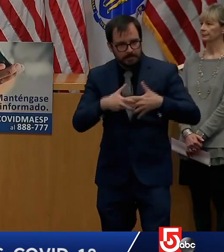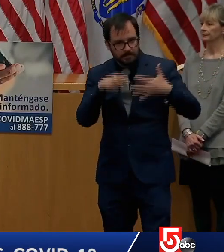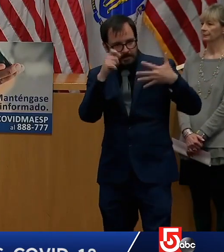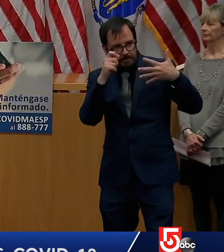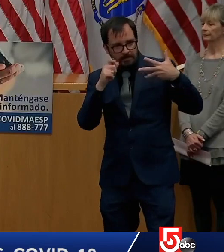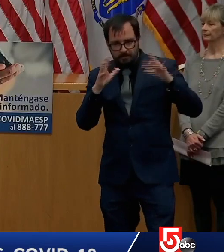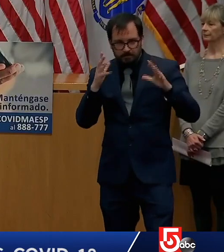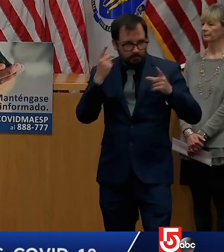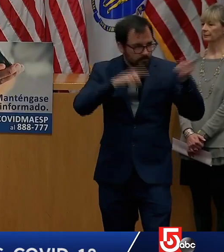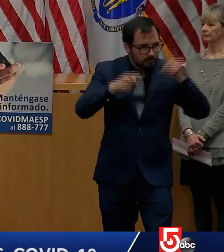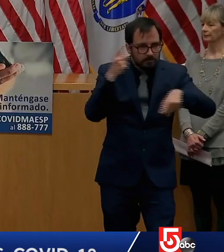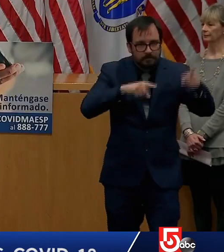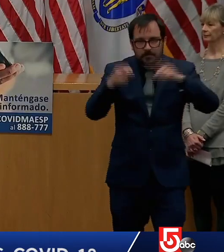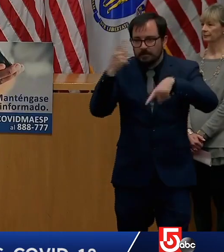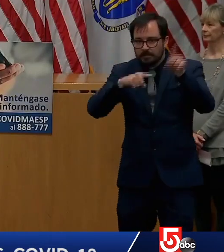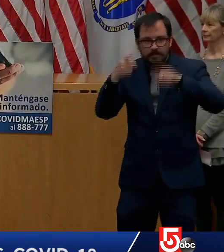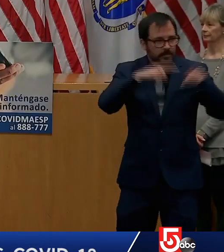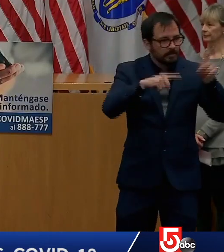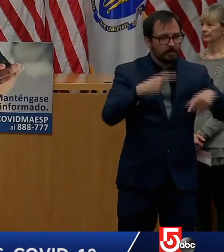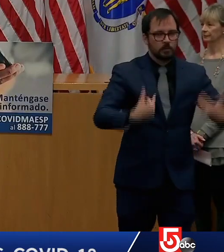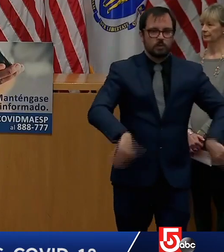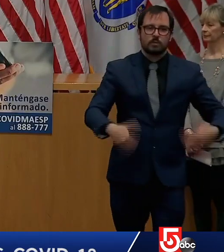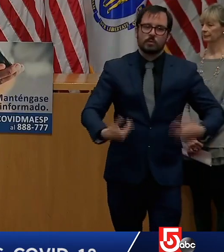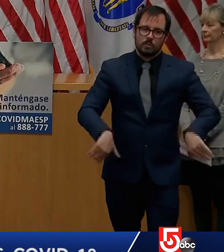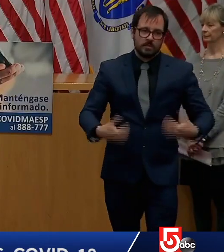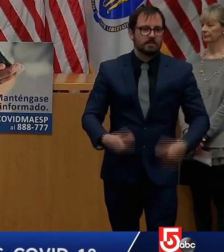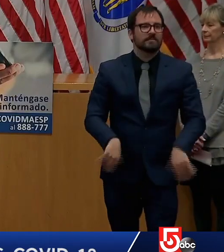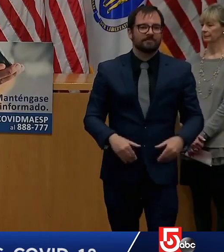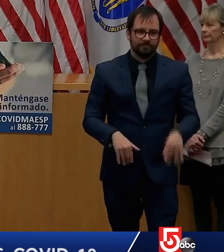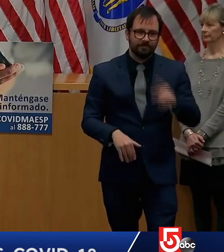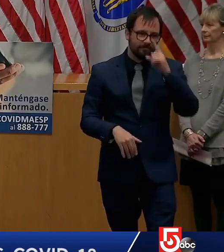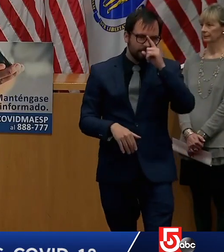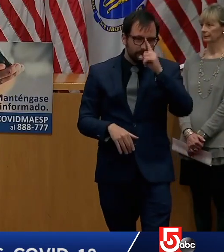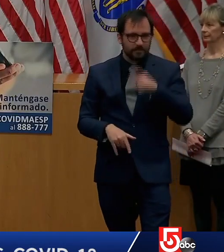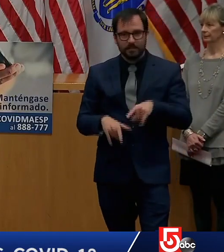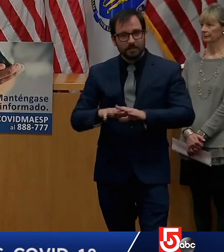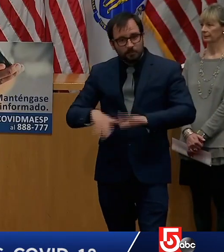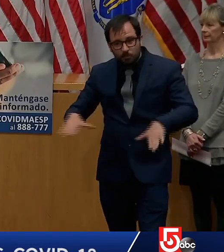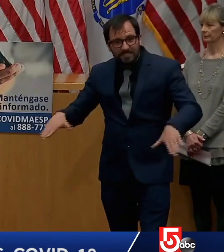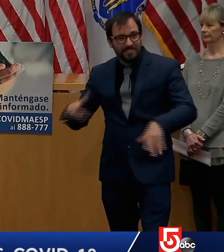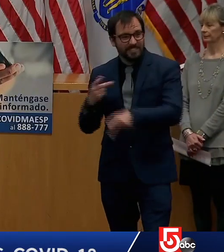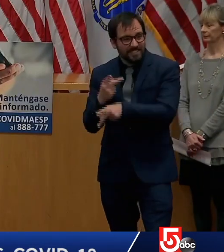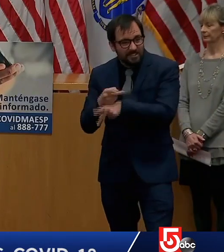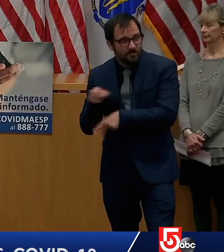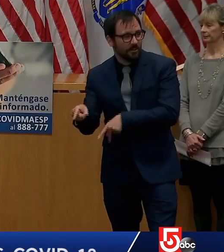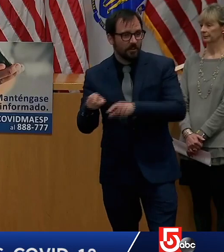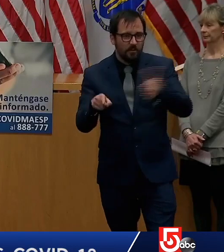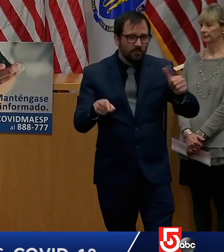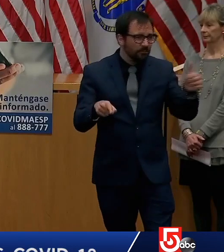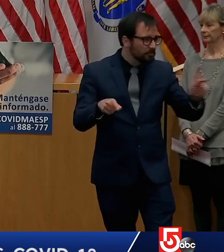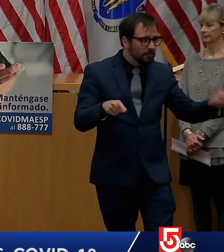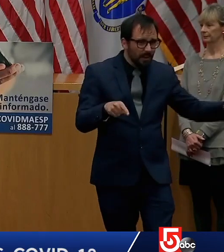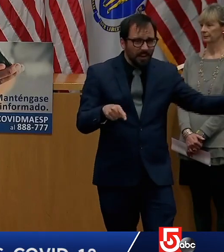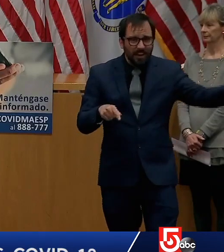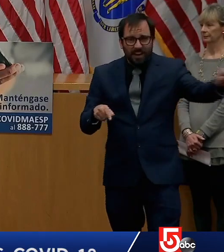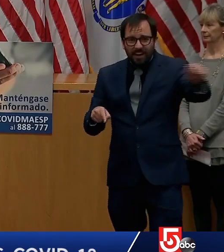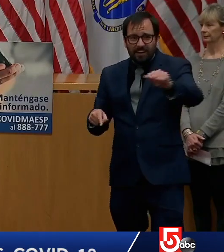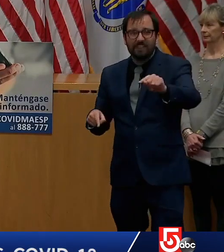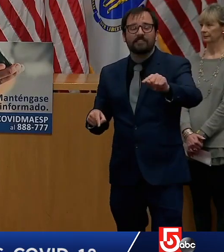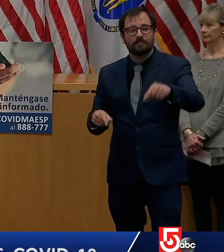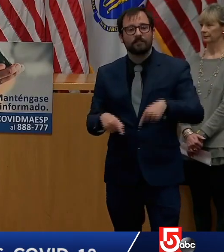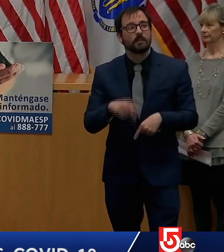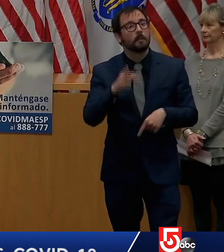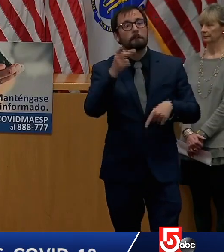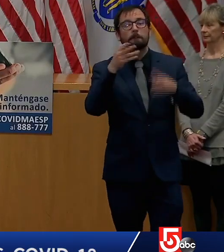a multi-phase plan that ensures that we are taking the best advice of the public health world as well as the needs of the end of business.